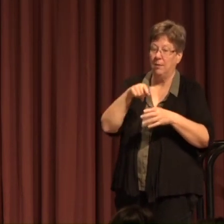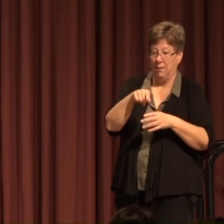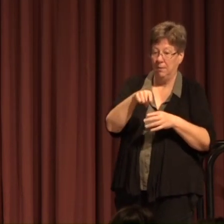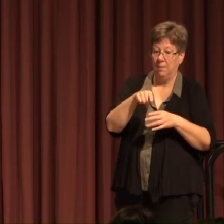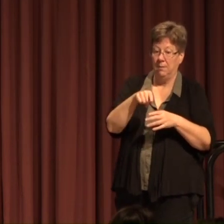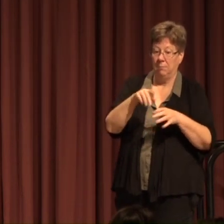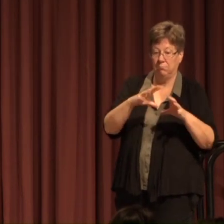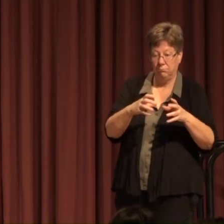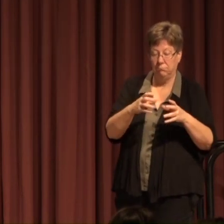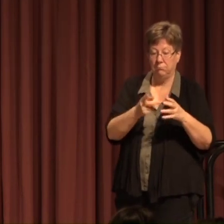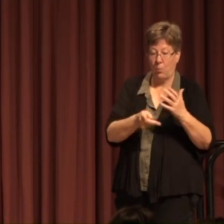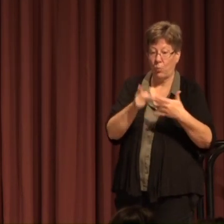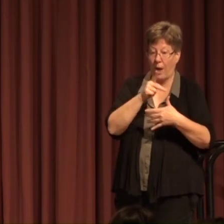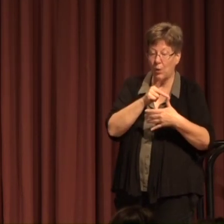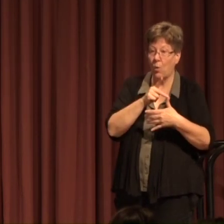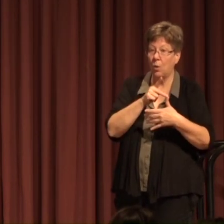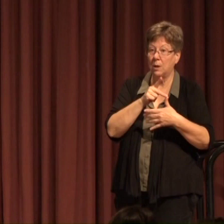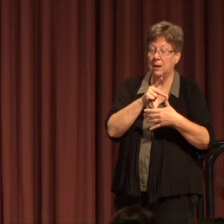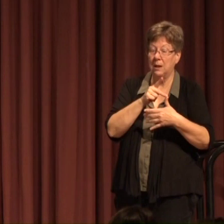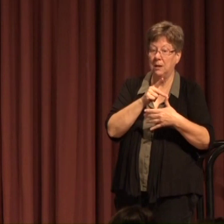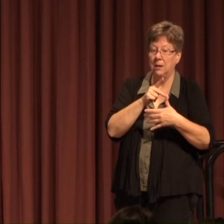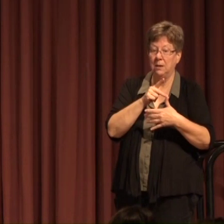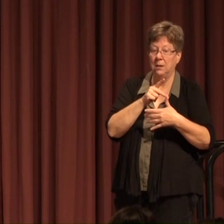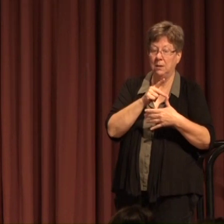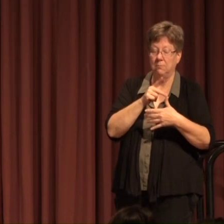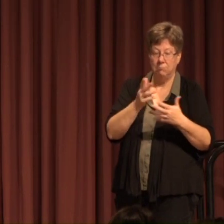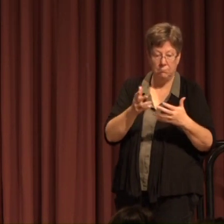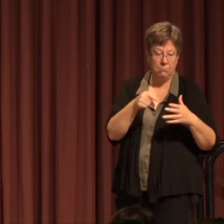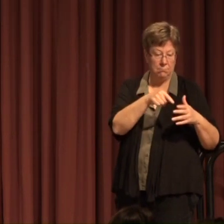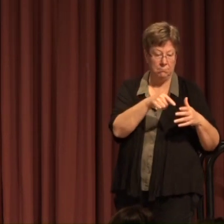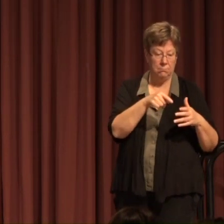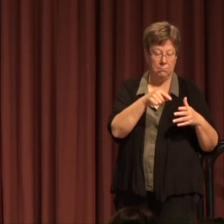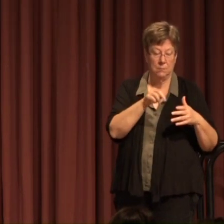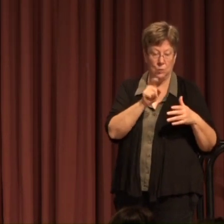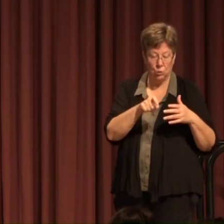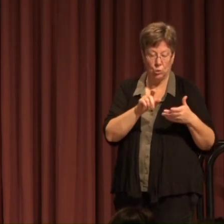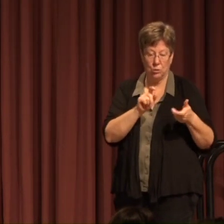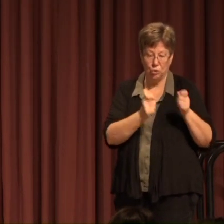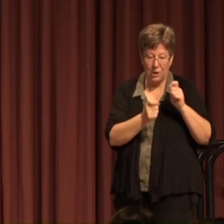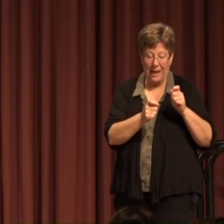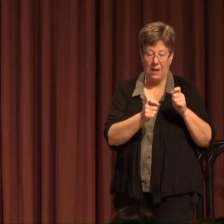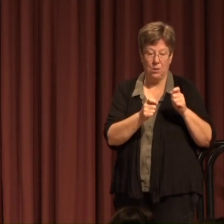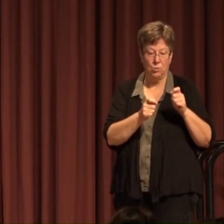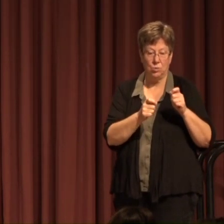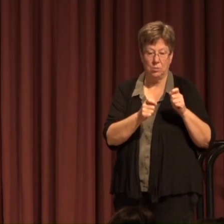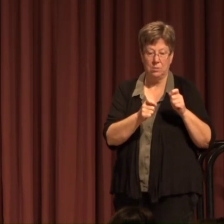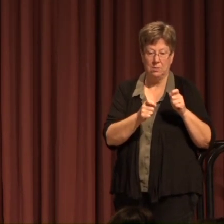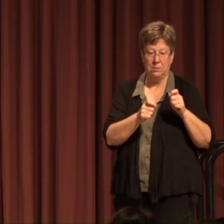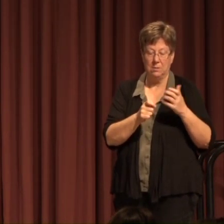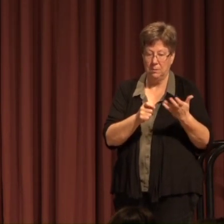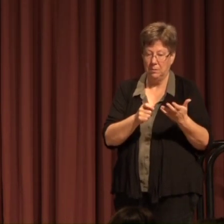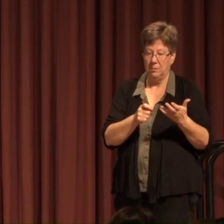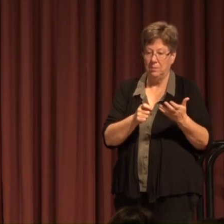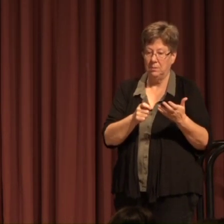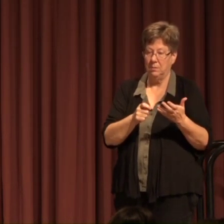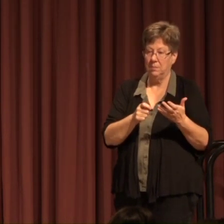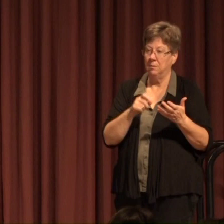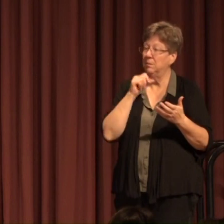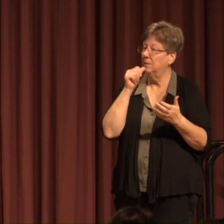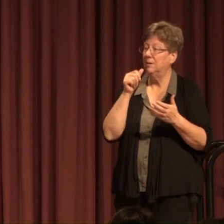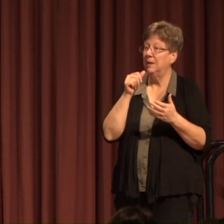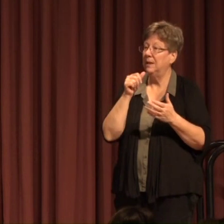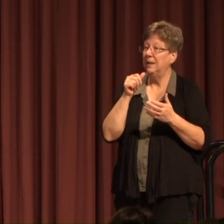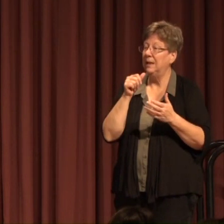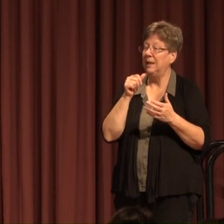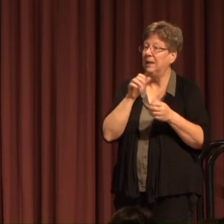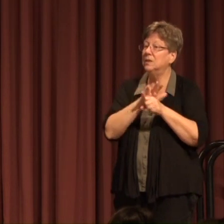for significant modification? Change? Is there insufficient evidence? Which is the case for some of